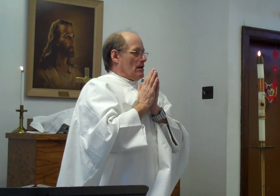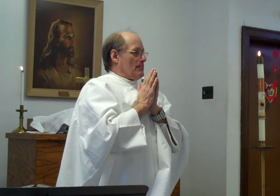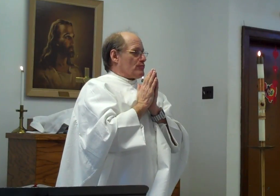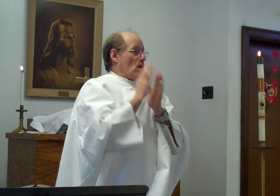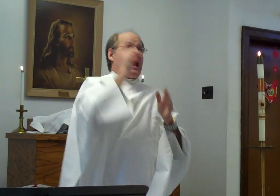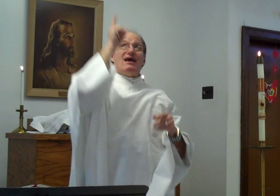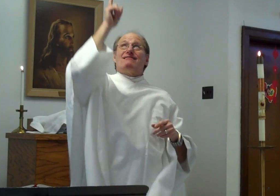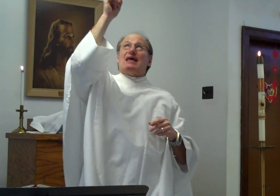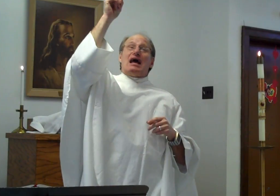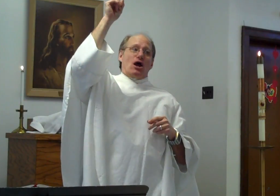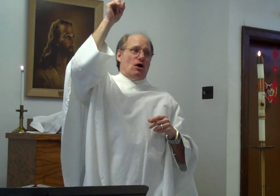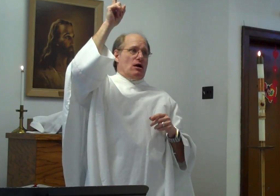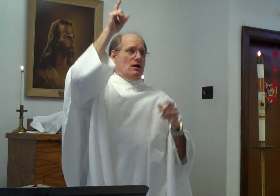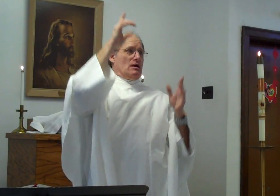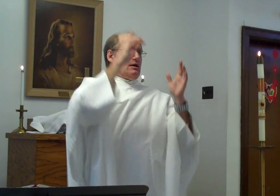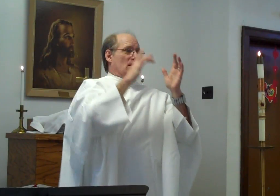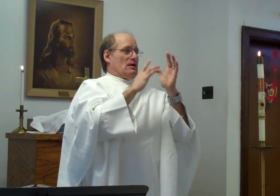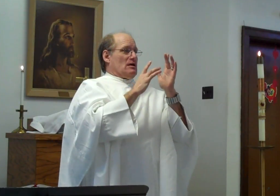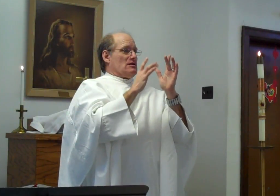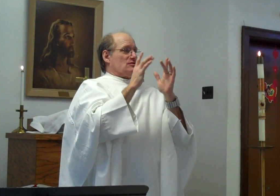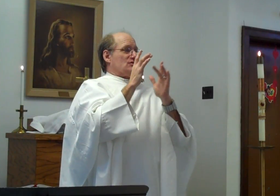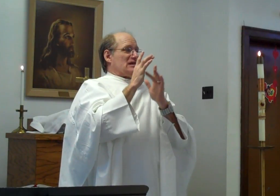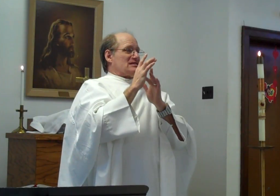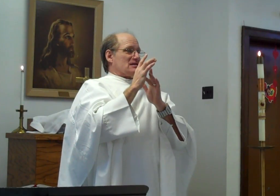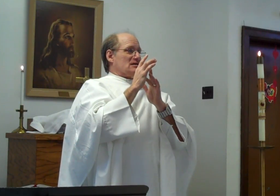Praying there. Jesus.